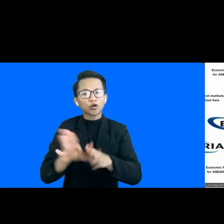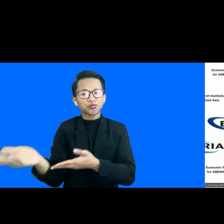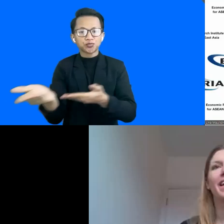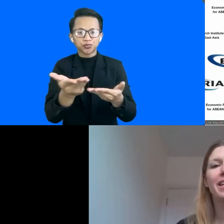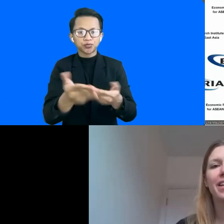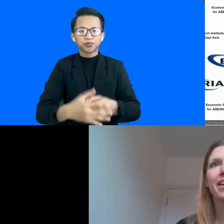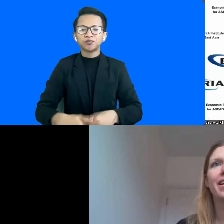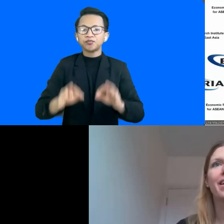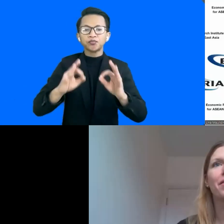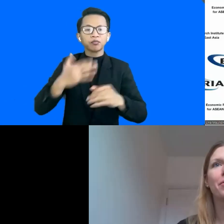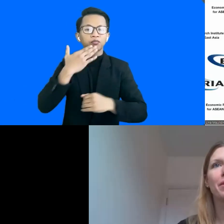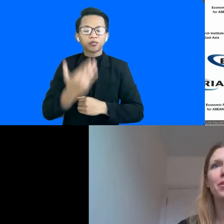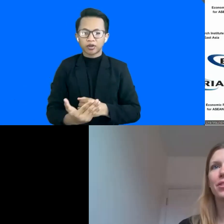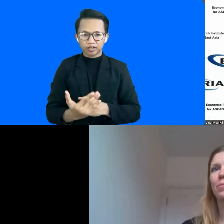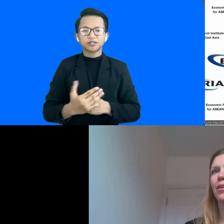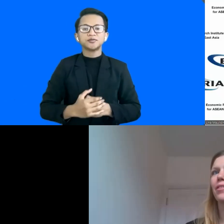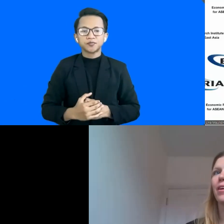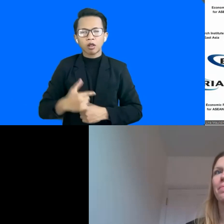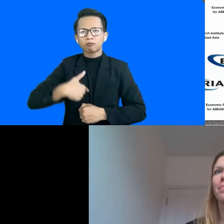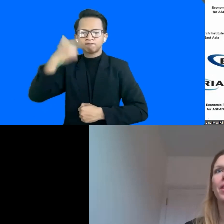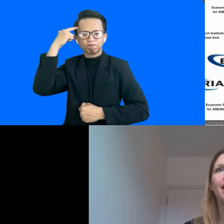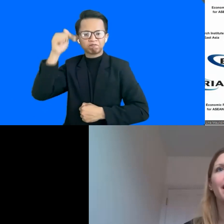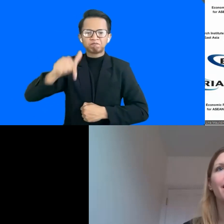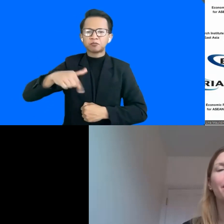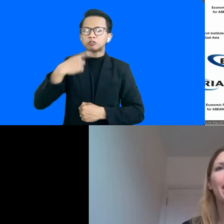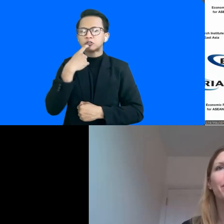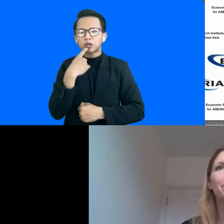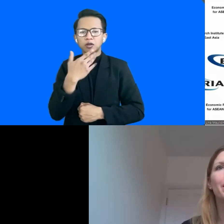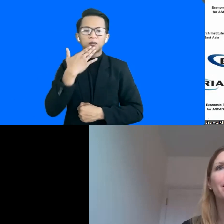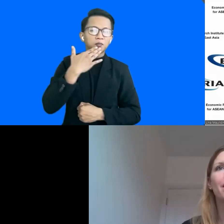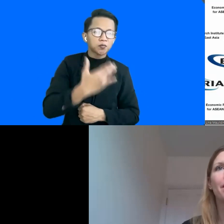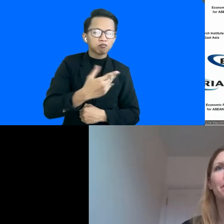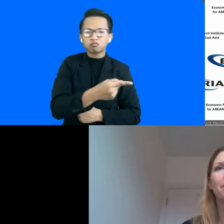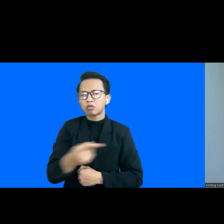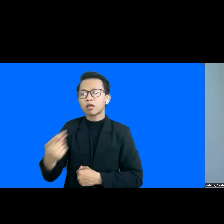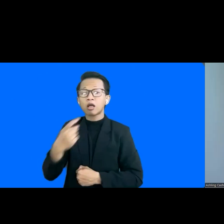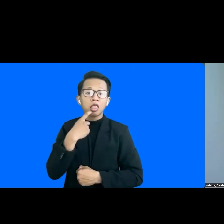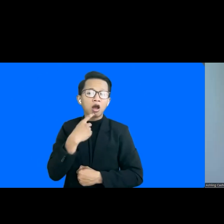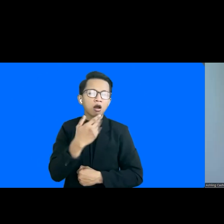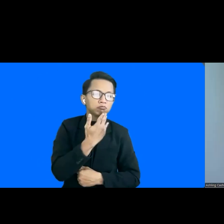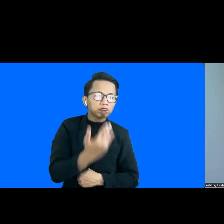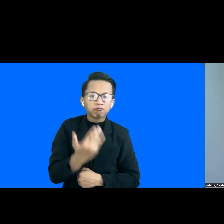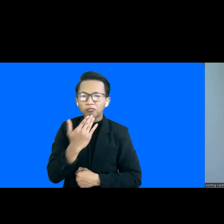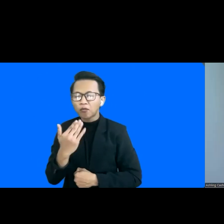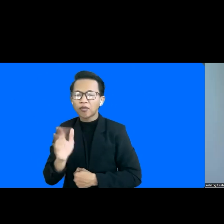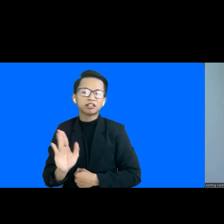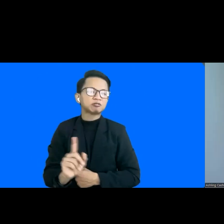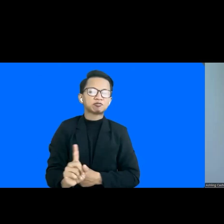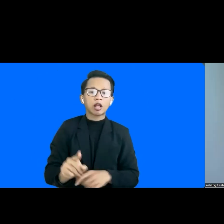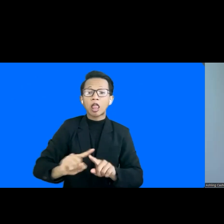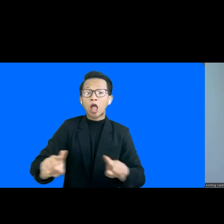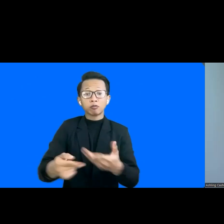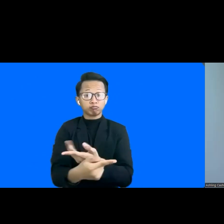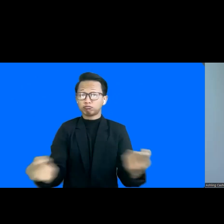thank you Lena I thought it was just worth thanking the panel because I think there's been some really excellent and